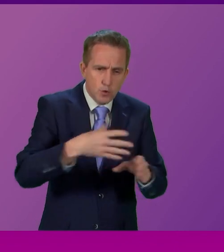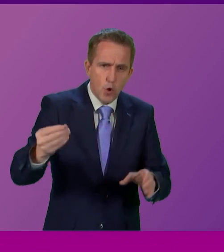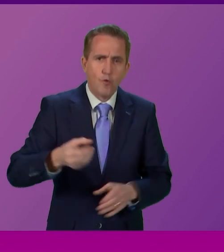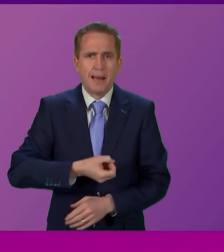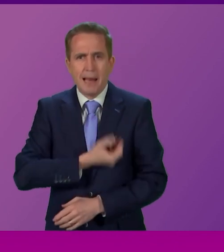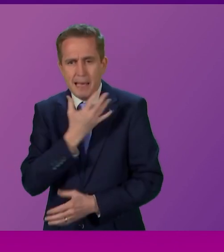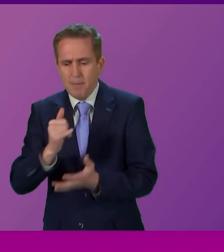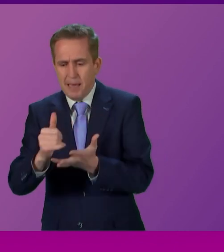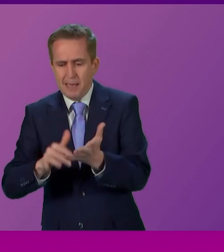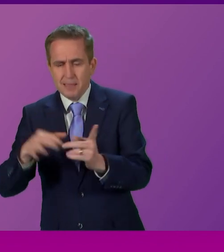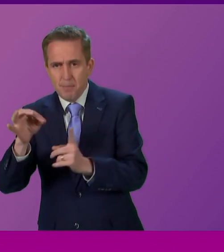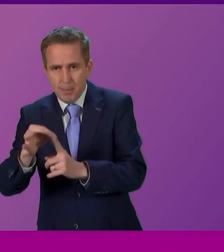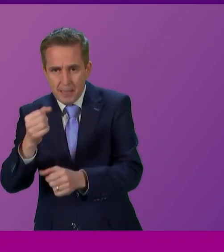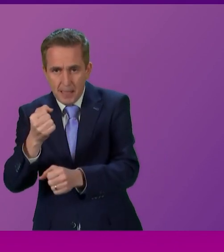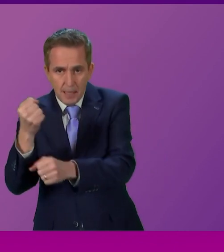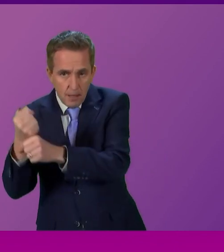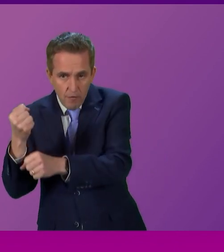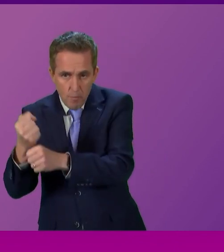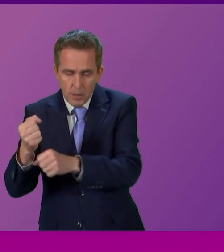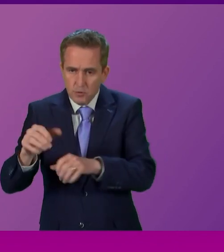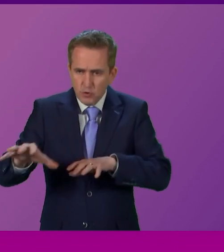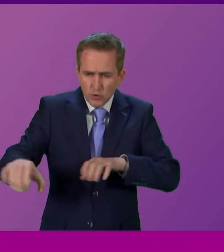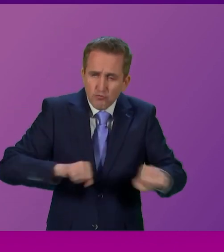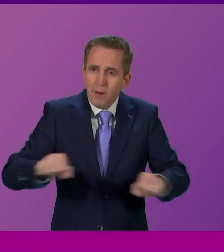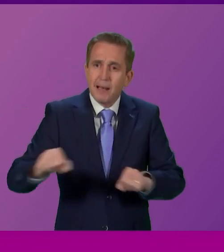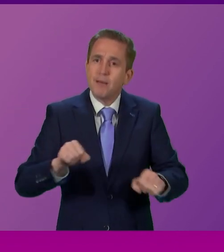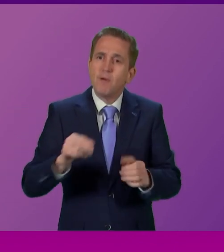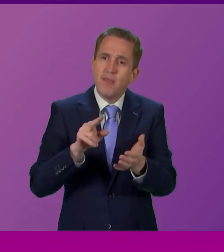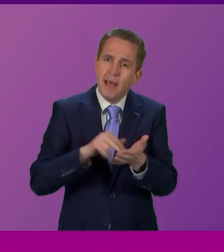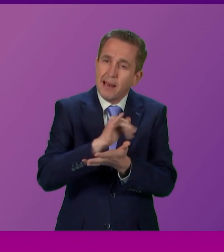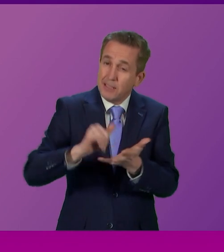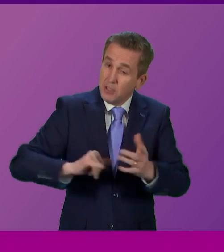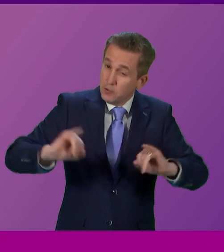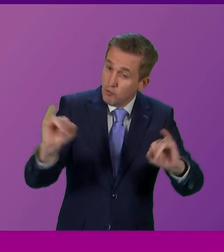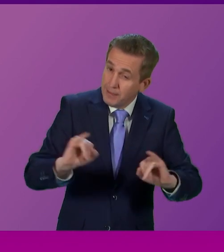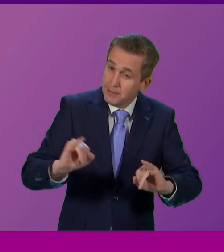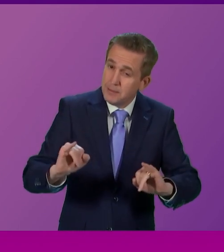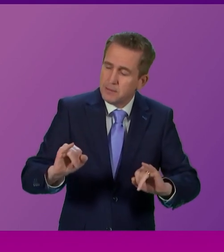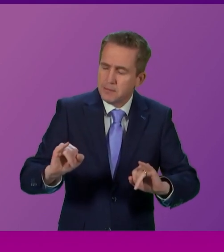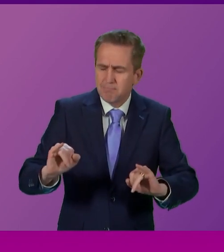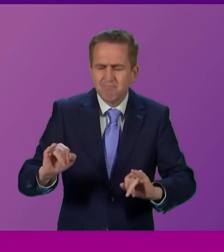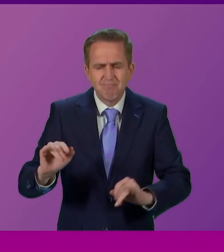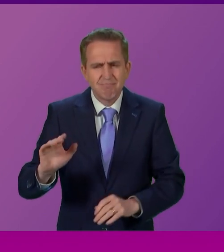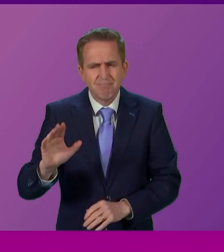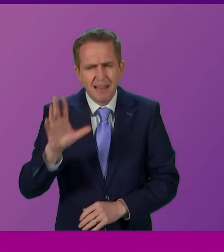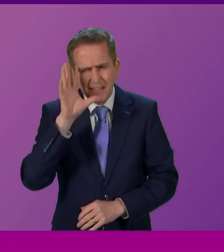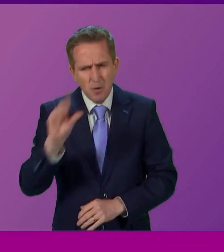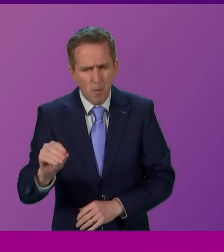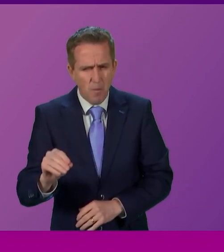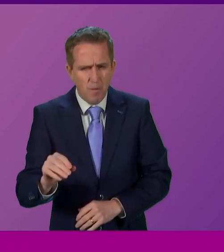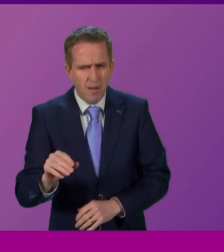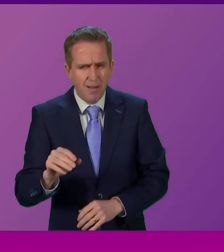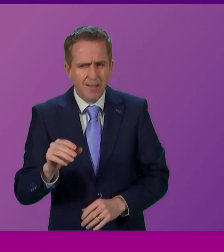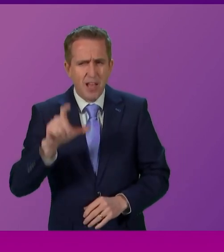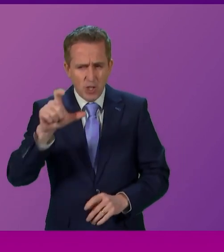governments struggling with the NHS crisis. Can I point out that there is a stark difference between these governments.